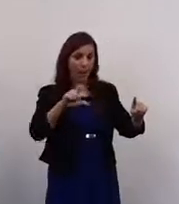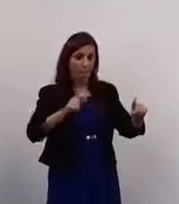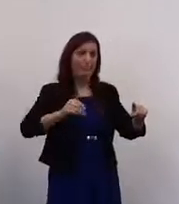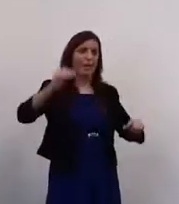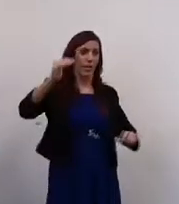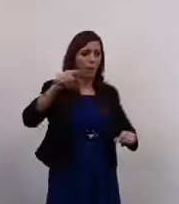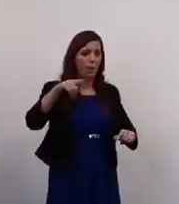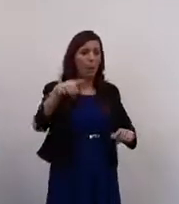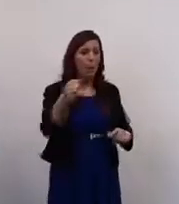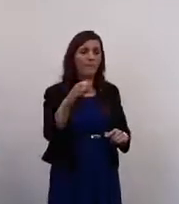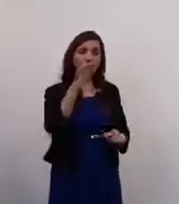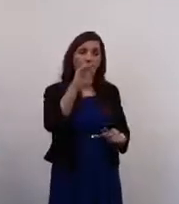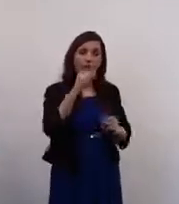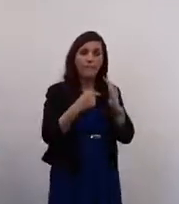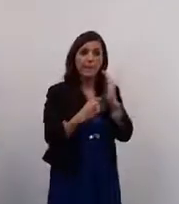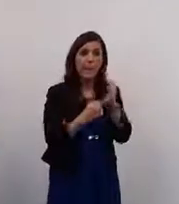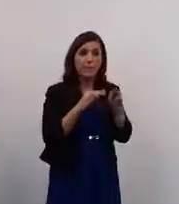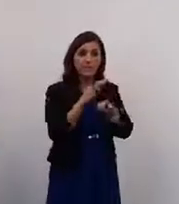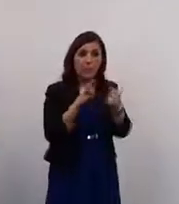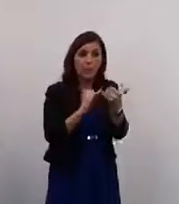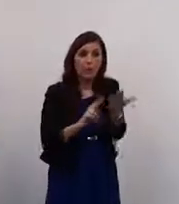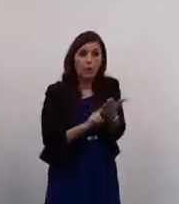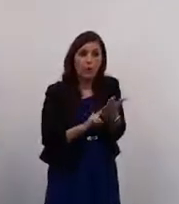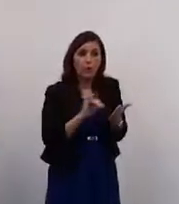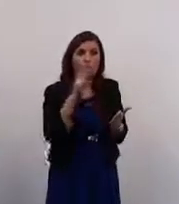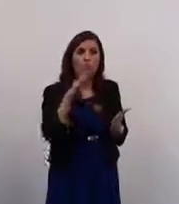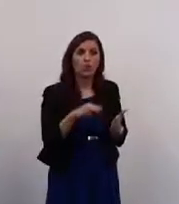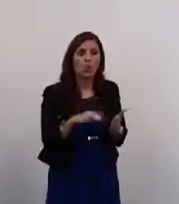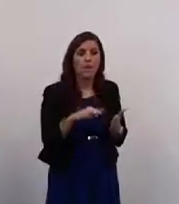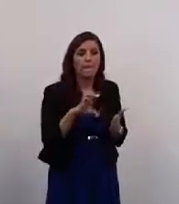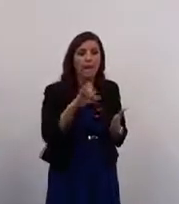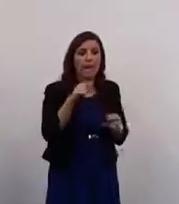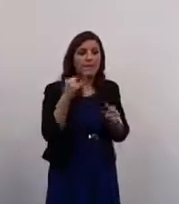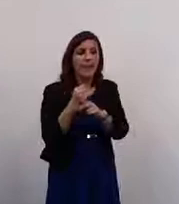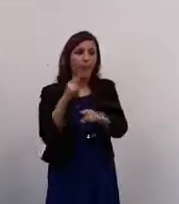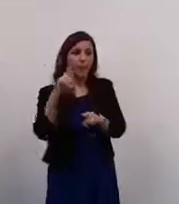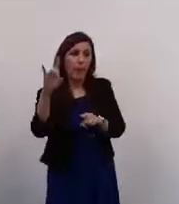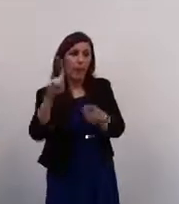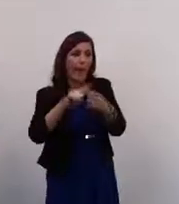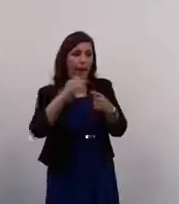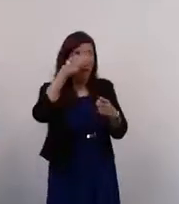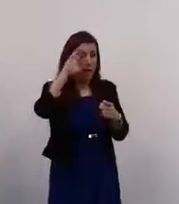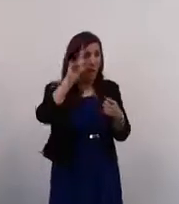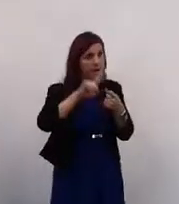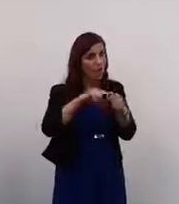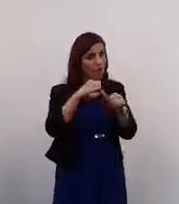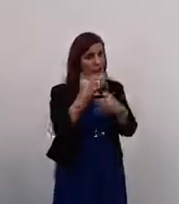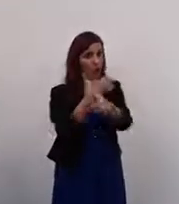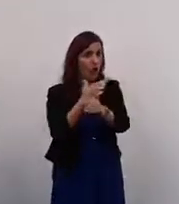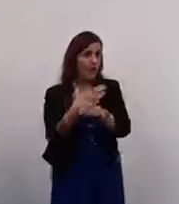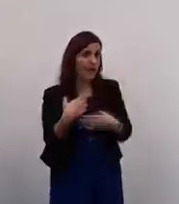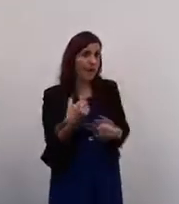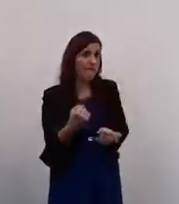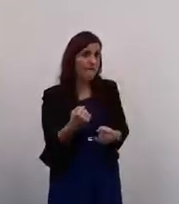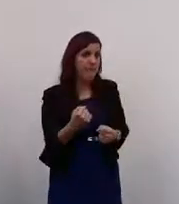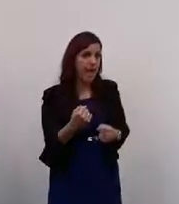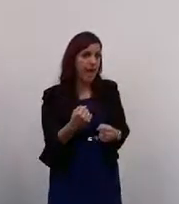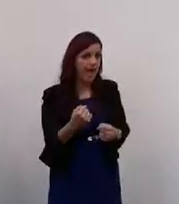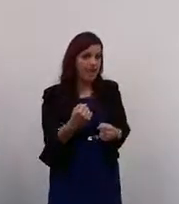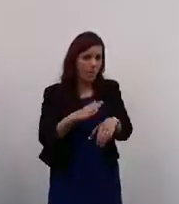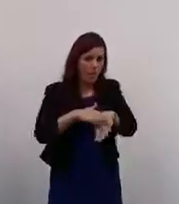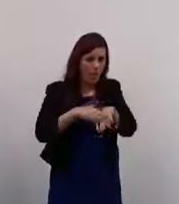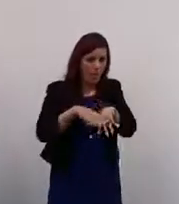50,000 John Card users across the UK and Ireland and wider fields, and it's really gathering